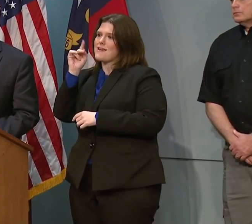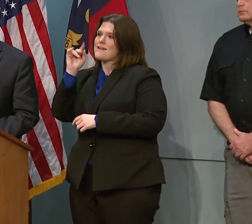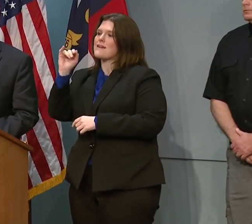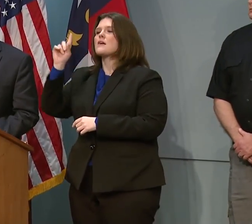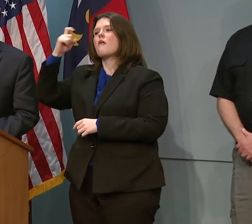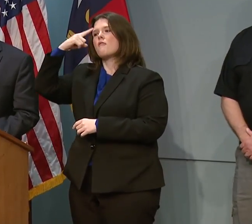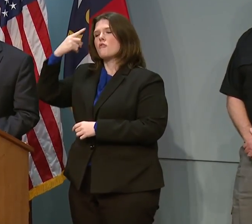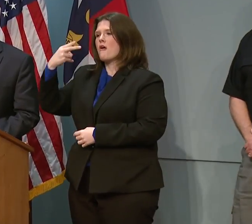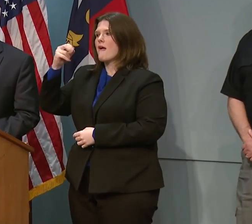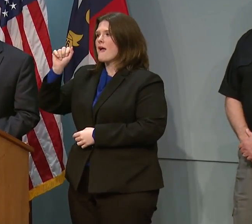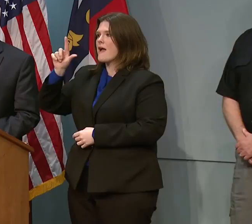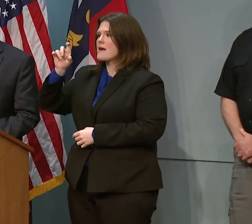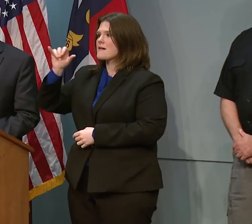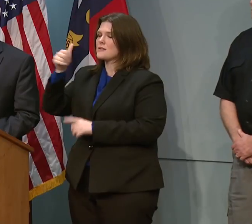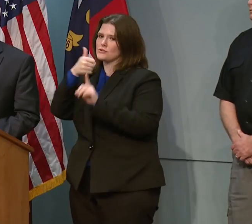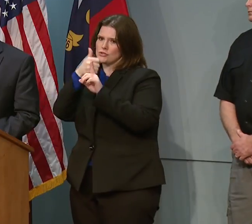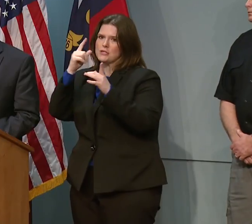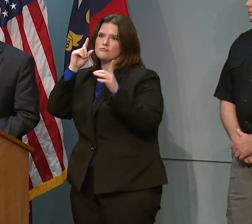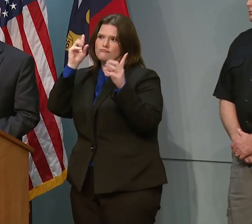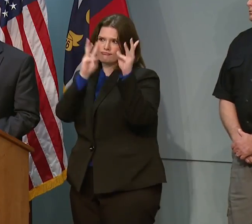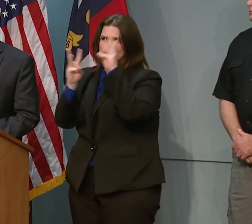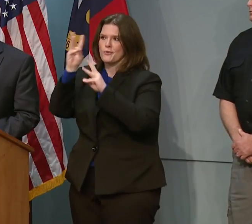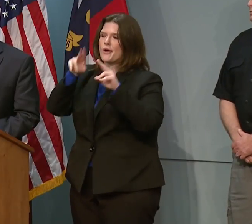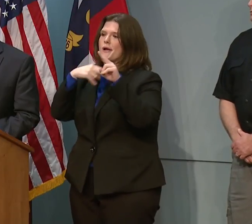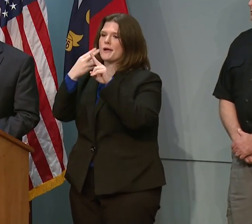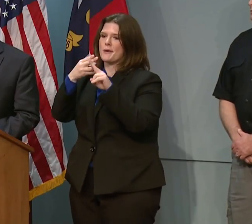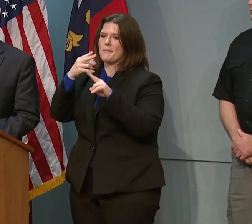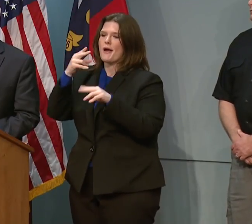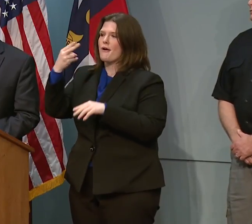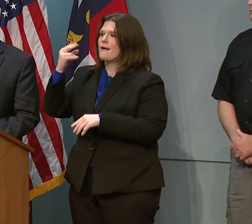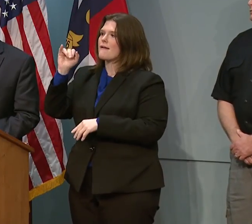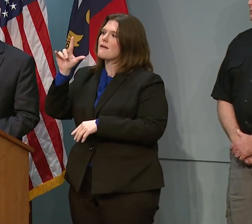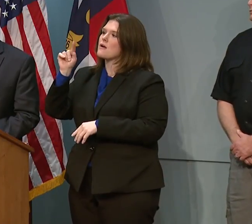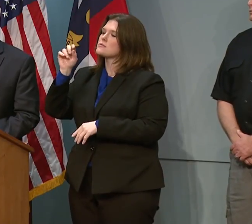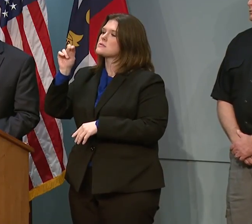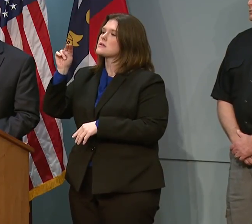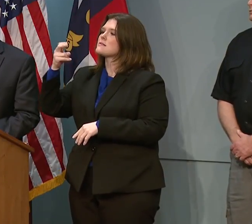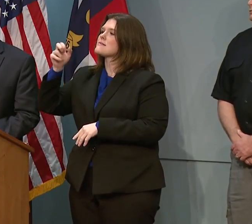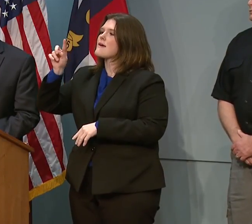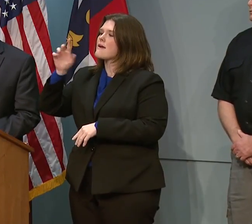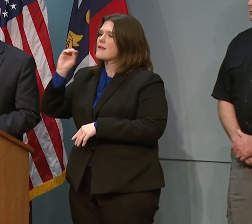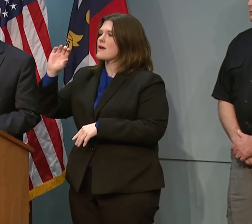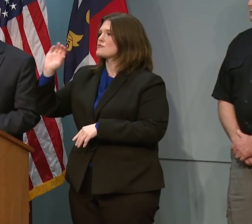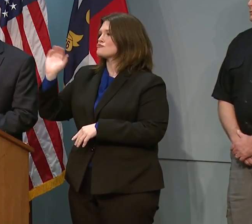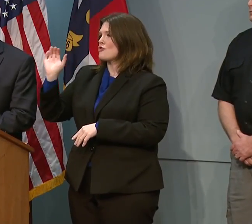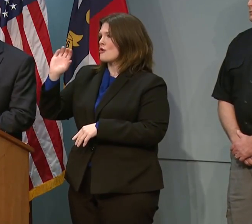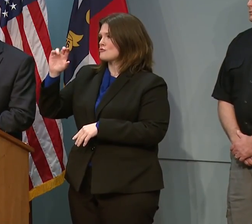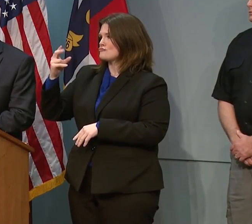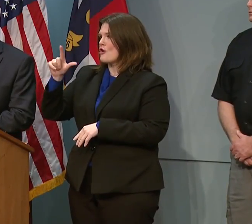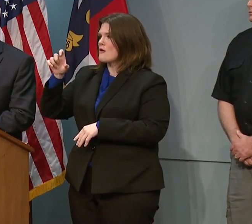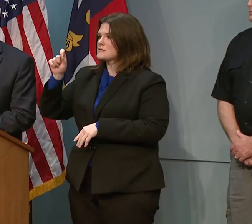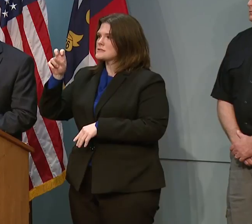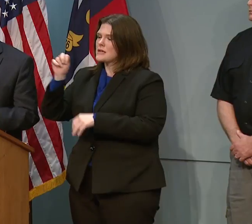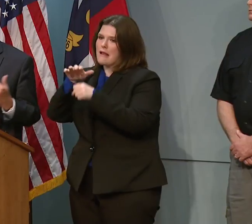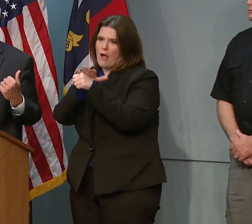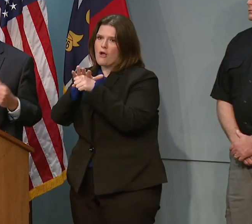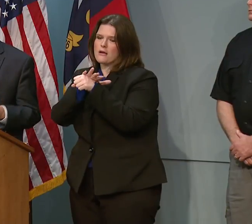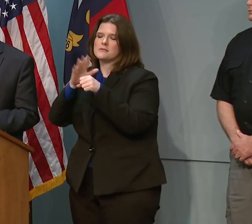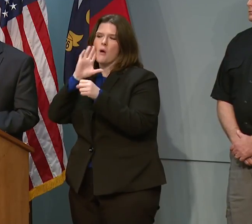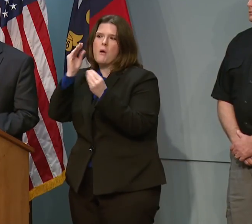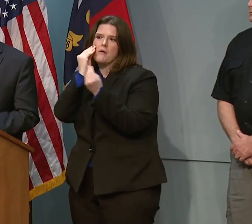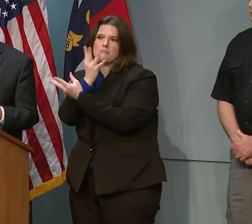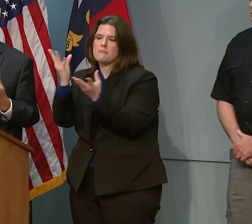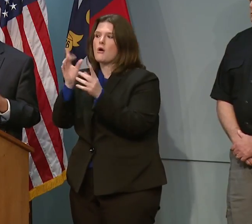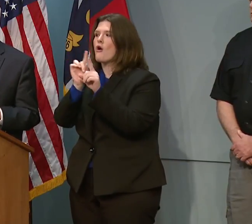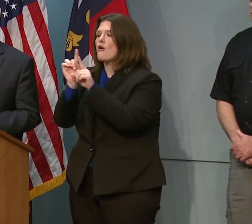Governor Haley, and she's especially concerned about the Hilton Head and Charleston areas regarding the flooding, and I'll give you some updates there. I'm also